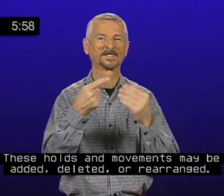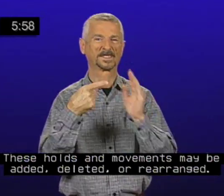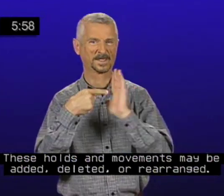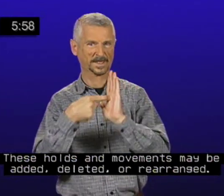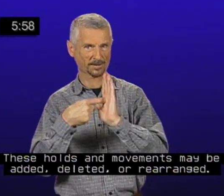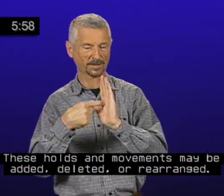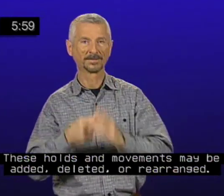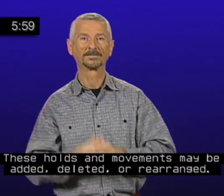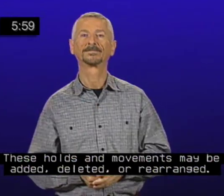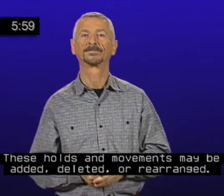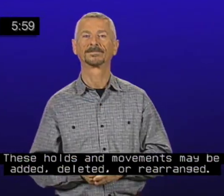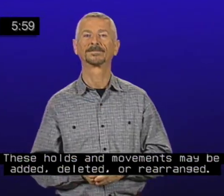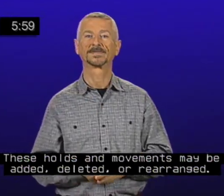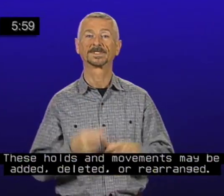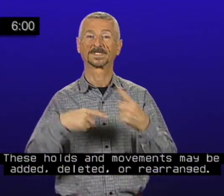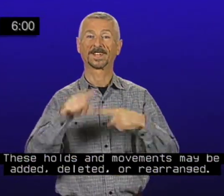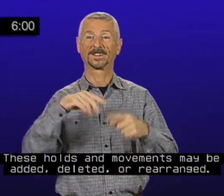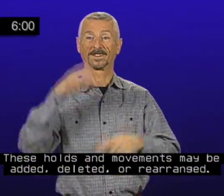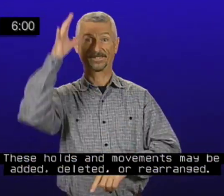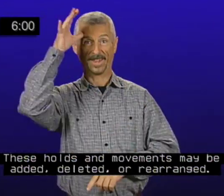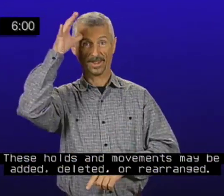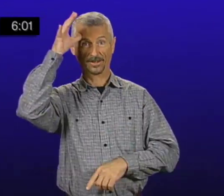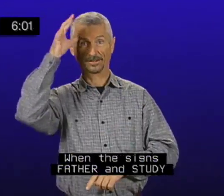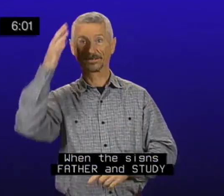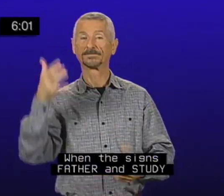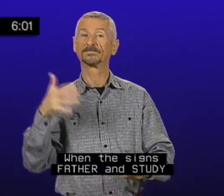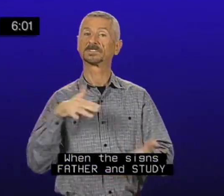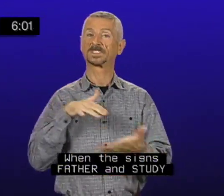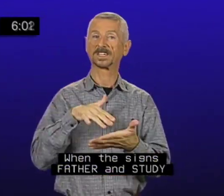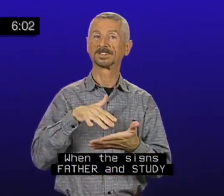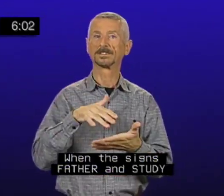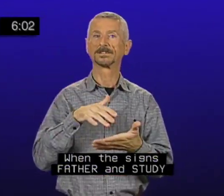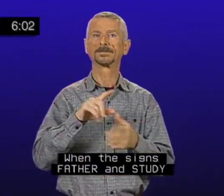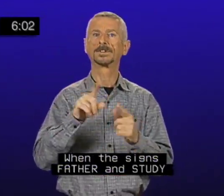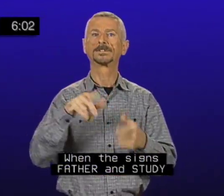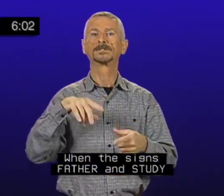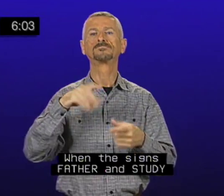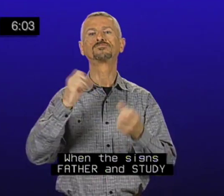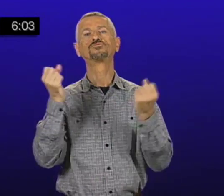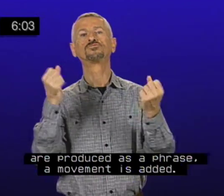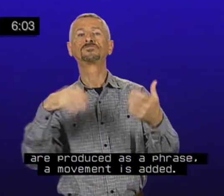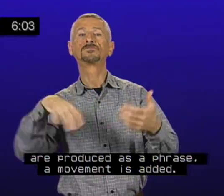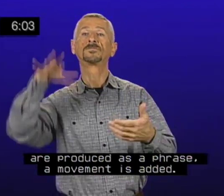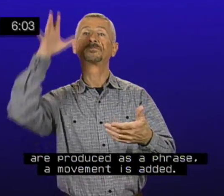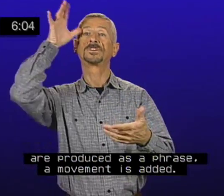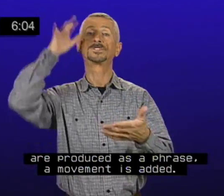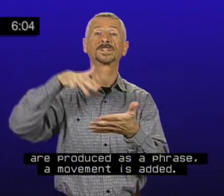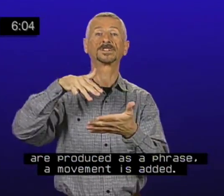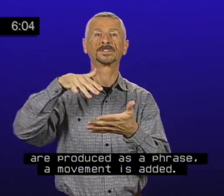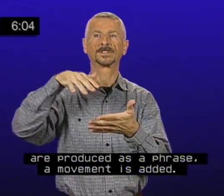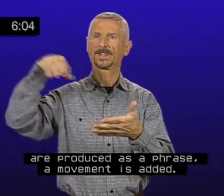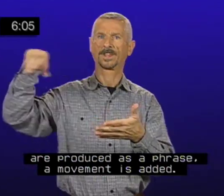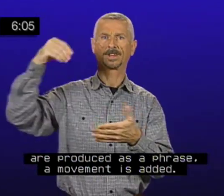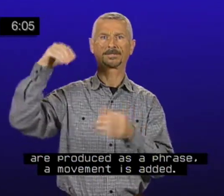rearranged. When the signs FATHER and STUDY are produced as a phrase, a movement is added.